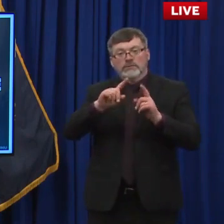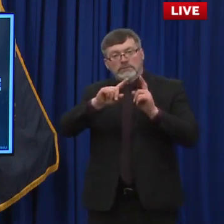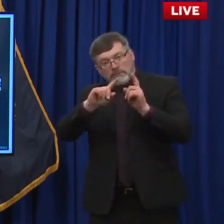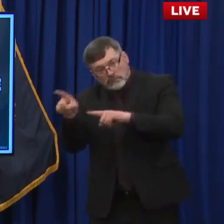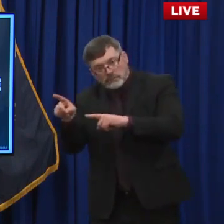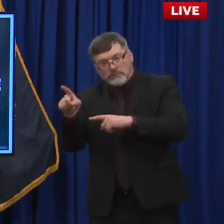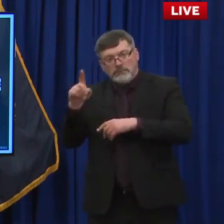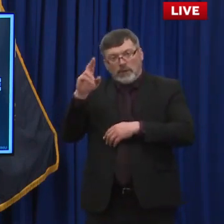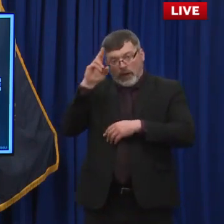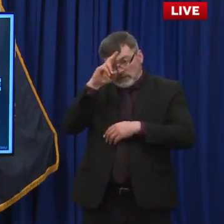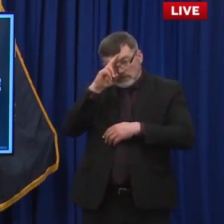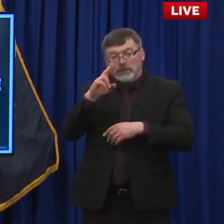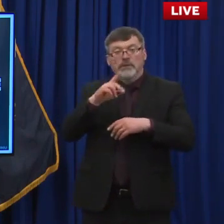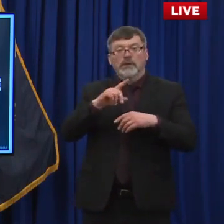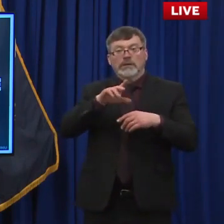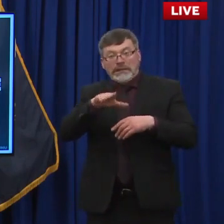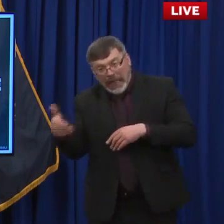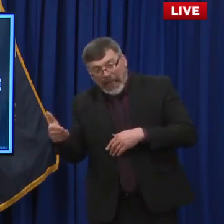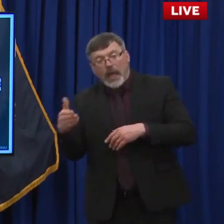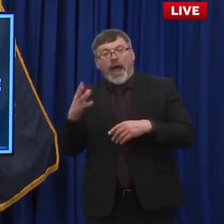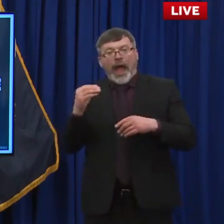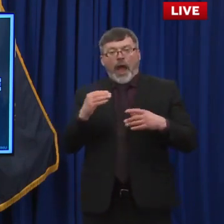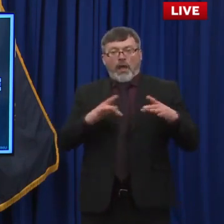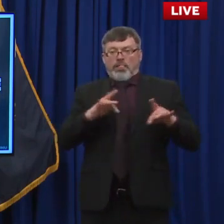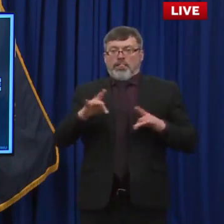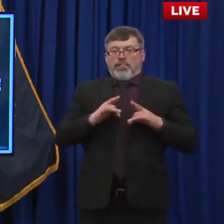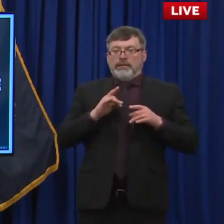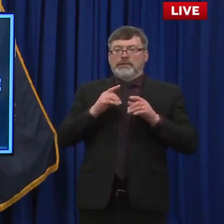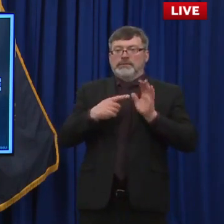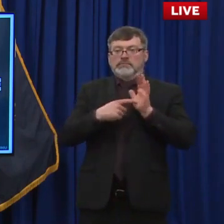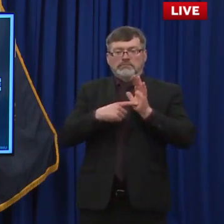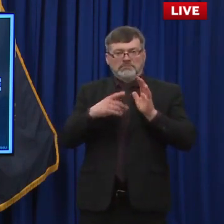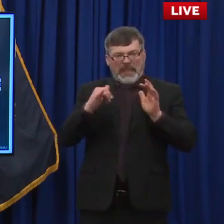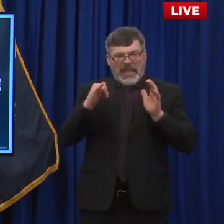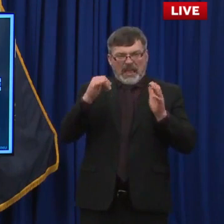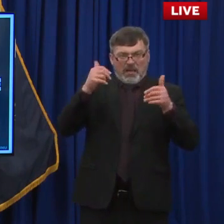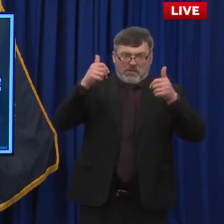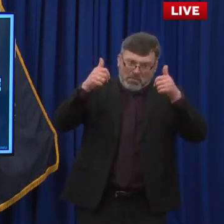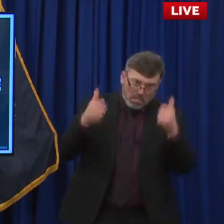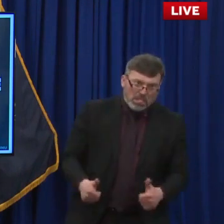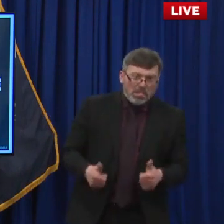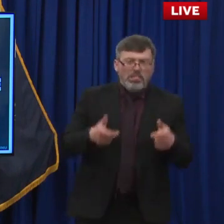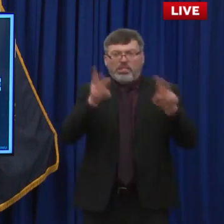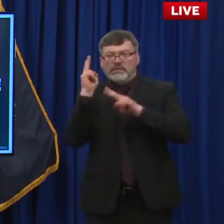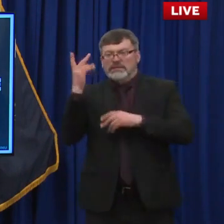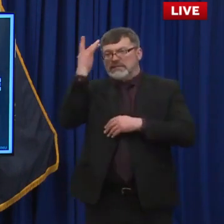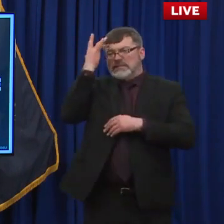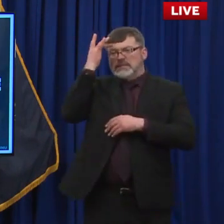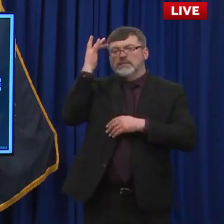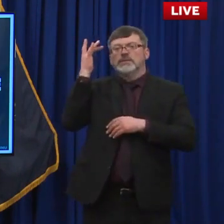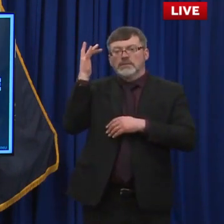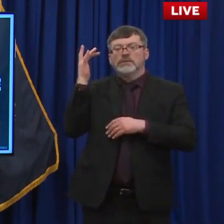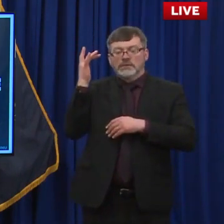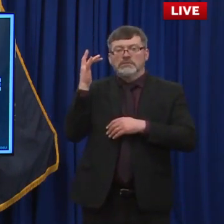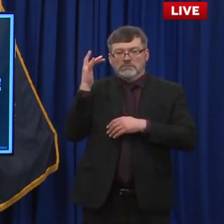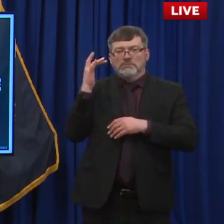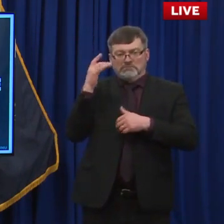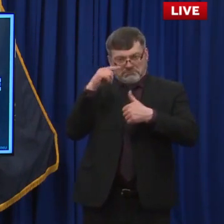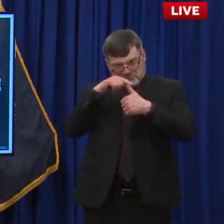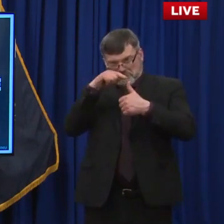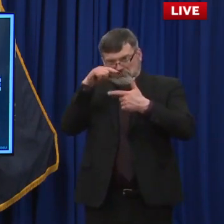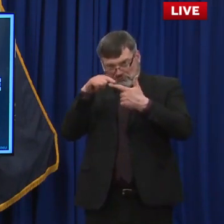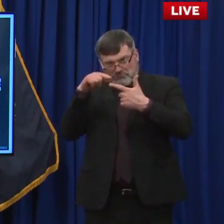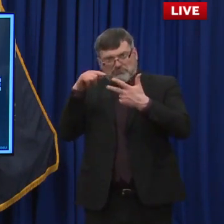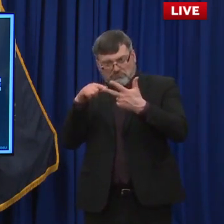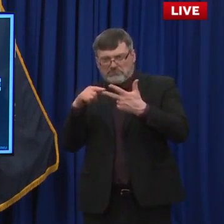effective at preventing severe disease hospitalizations and deaths. And so I want to continue to strongly recommend and encourage people,